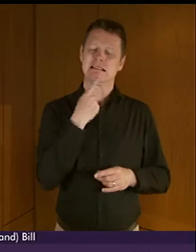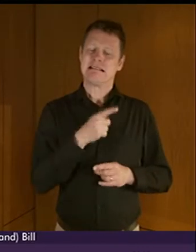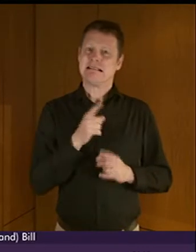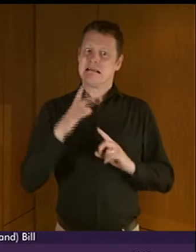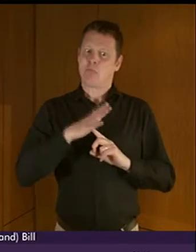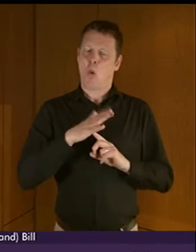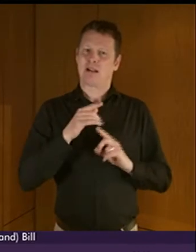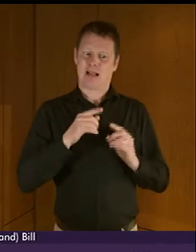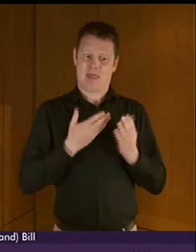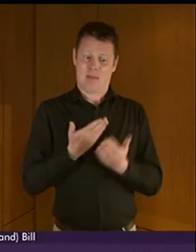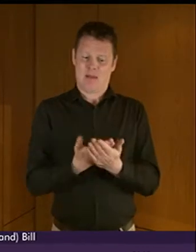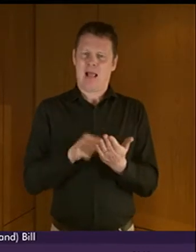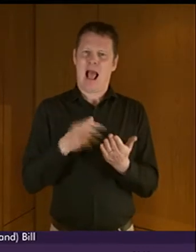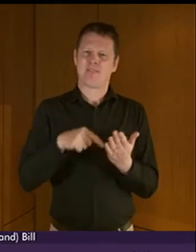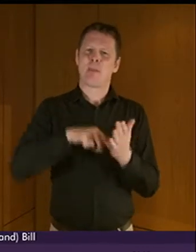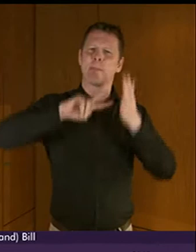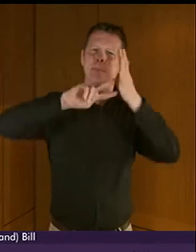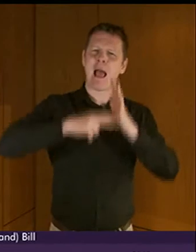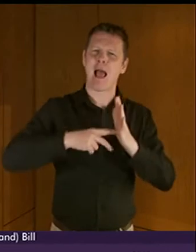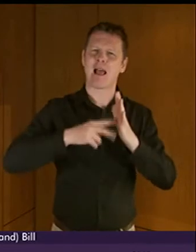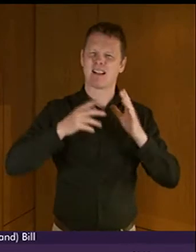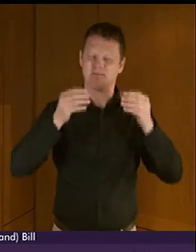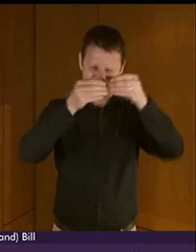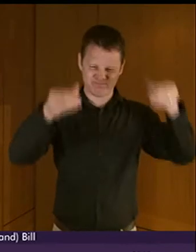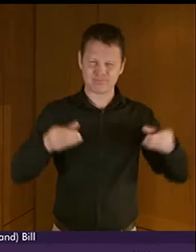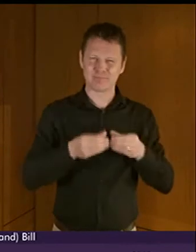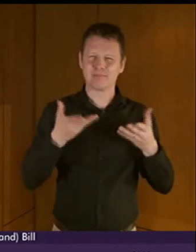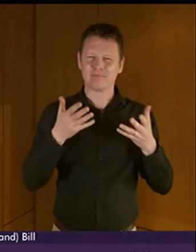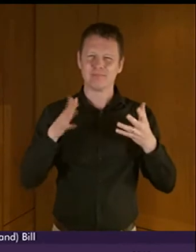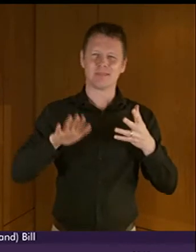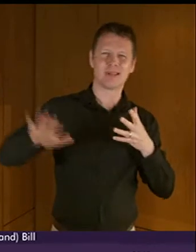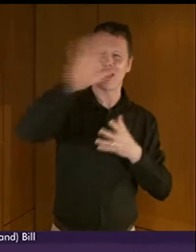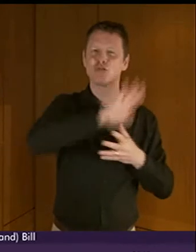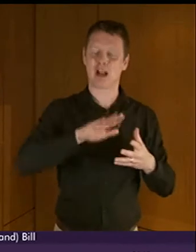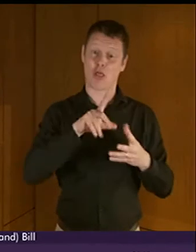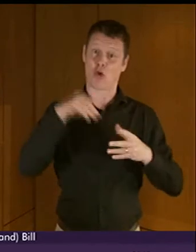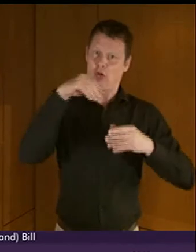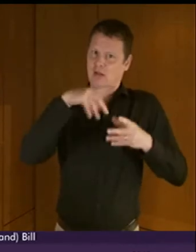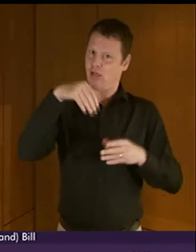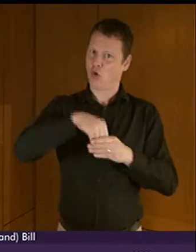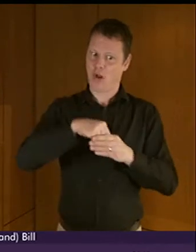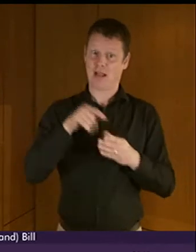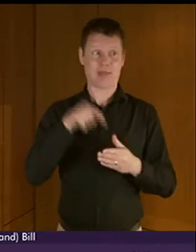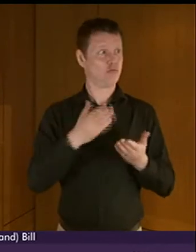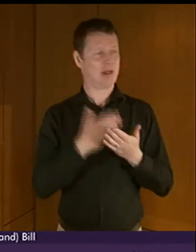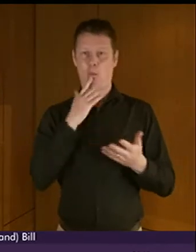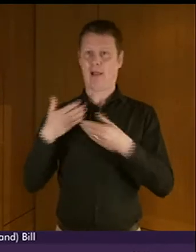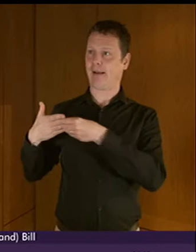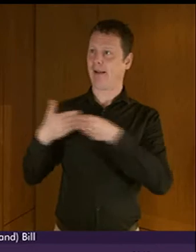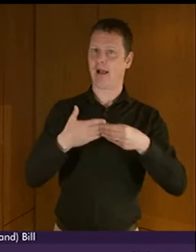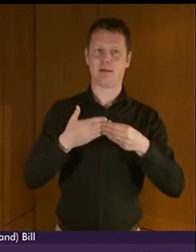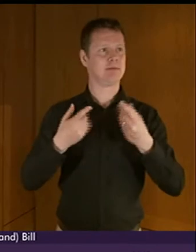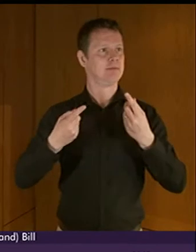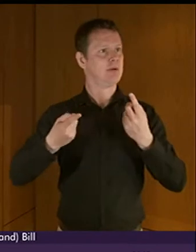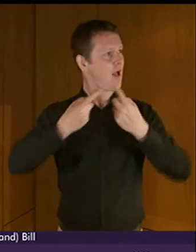accurately as she mentioned the content of those plans which will lead us over the coming months I am sure